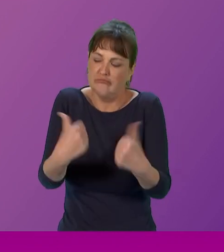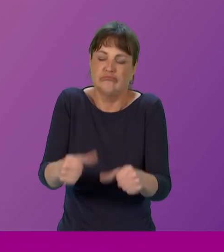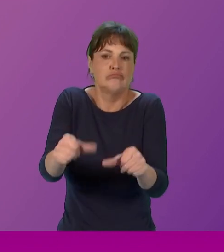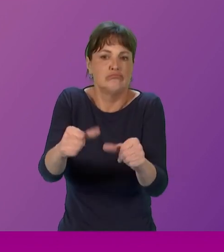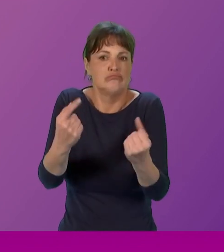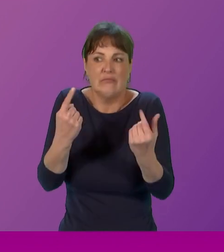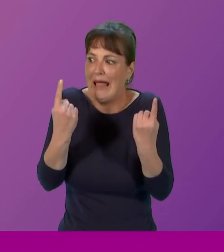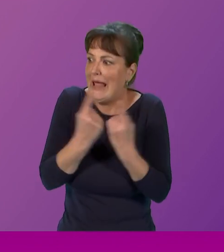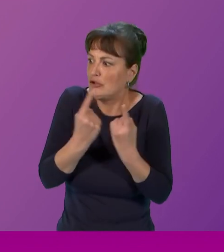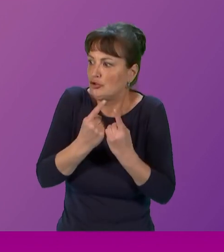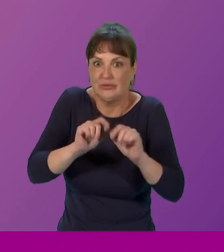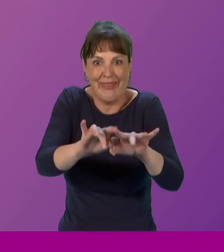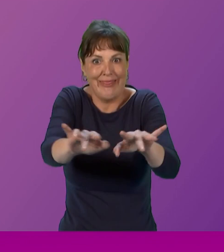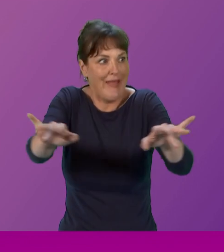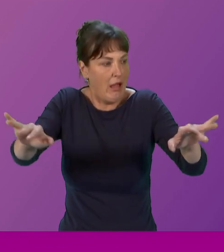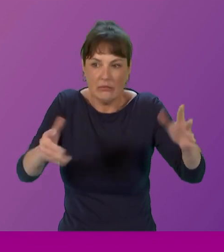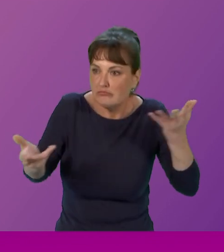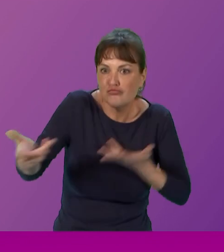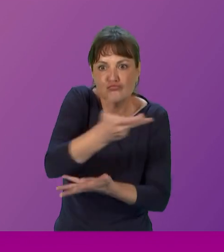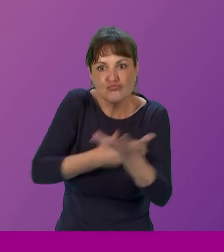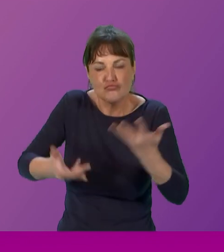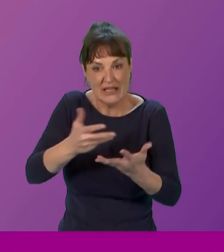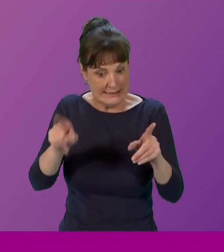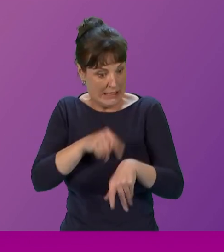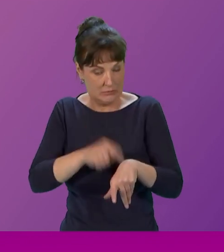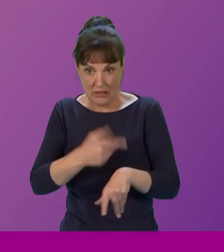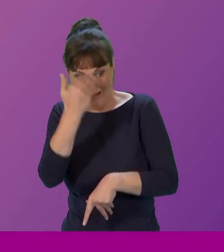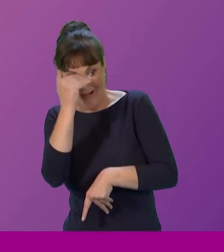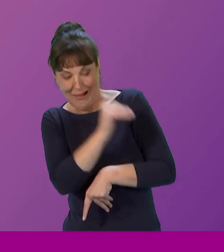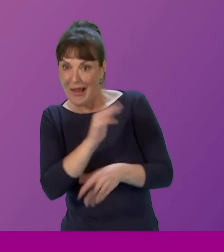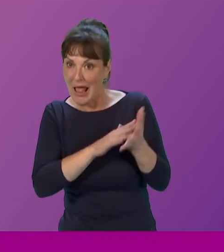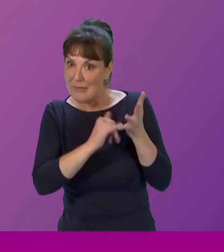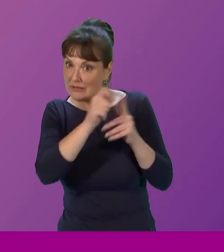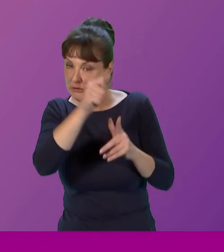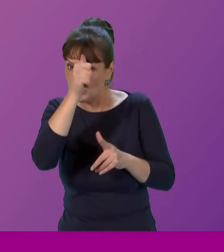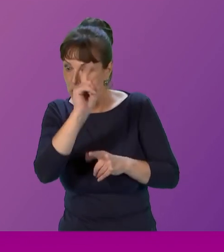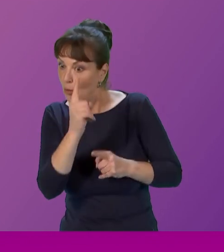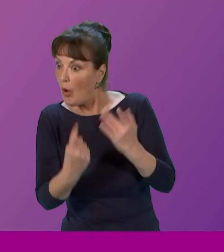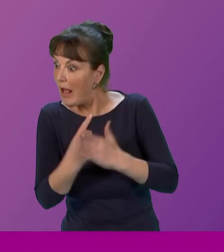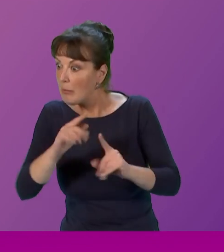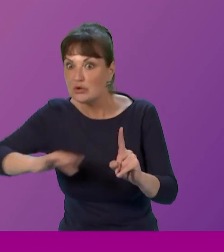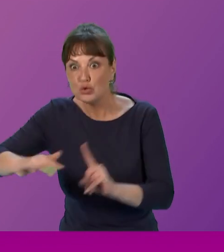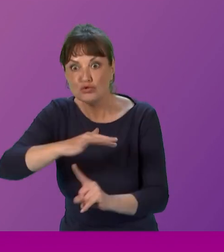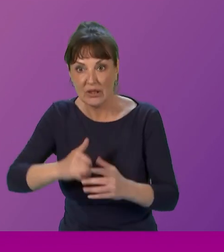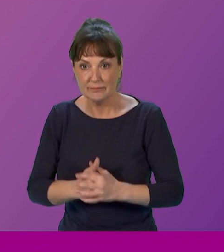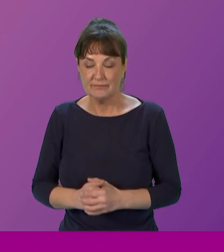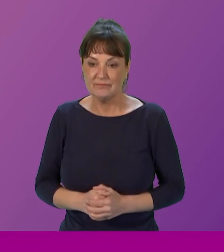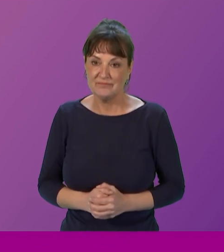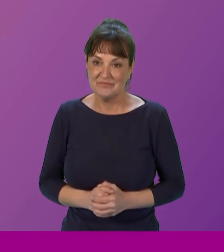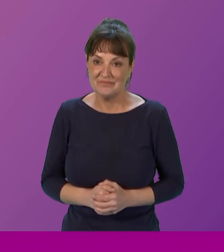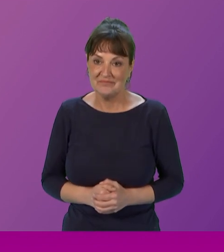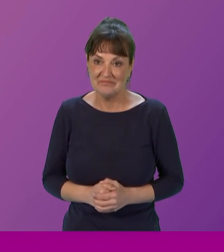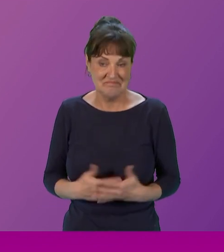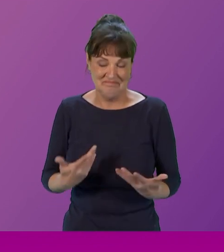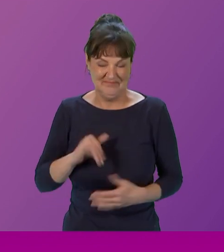domain and bringing it to the attention of parliamentarians. And Rhoda. Um, yes, I, I agree with what everybody